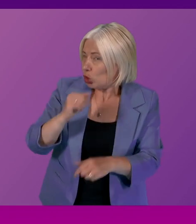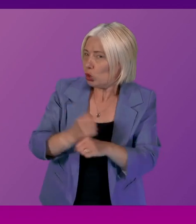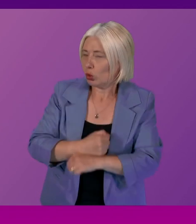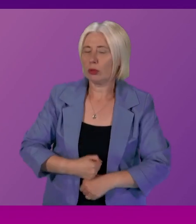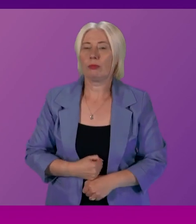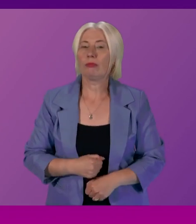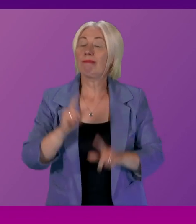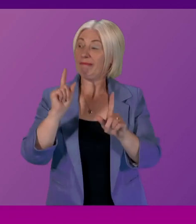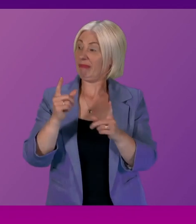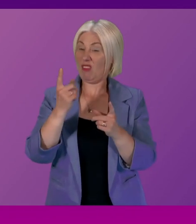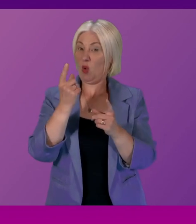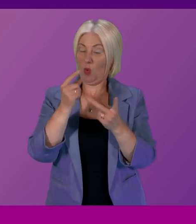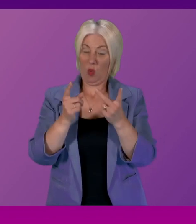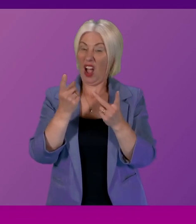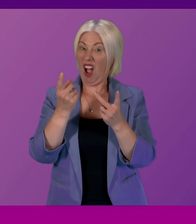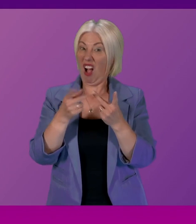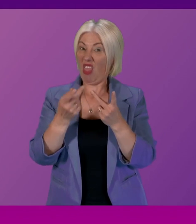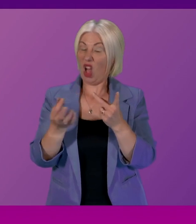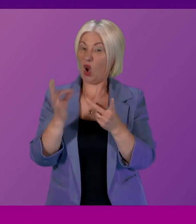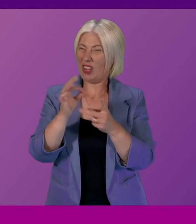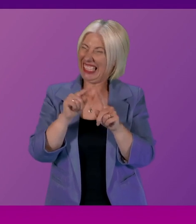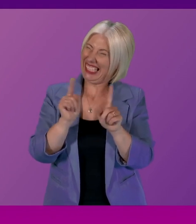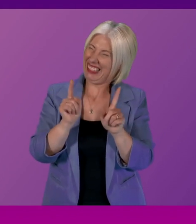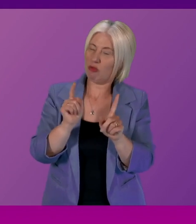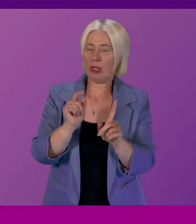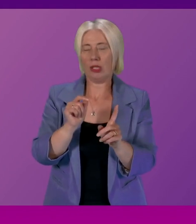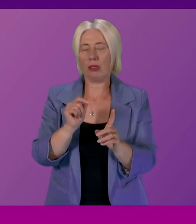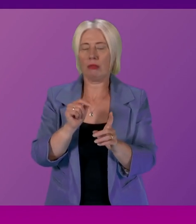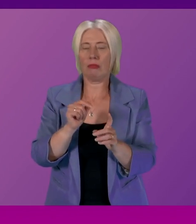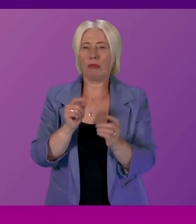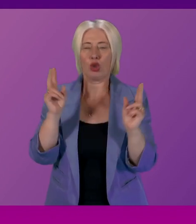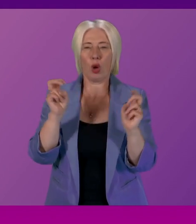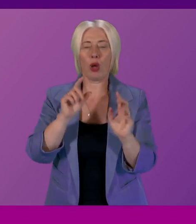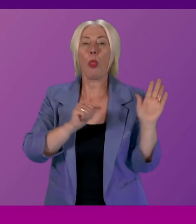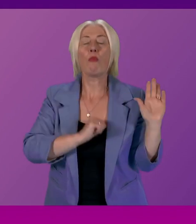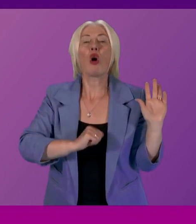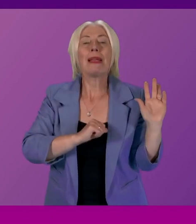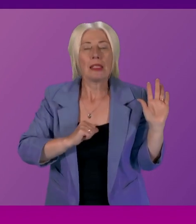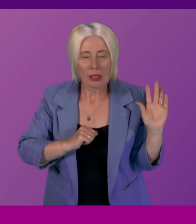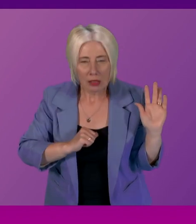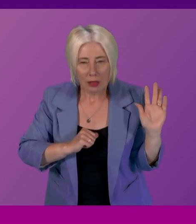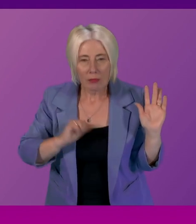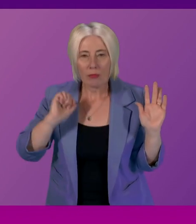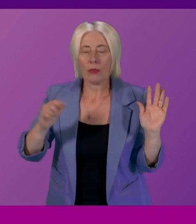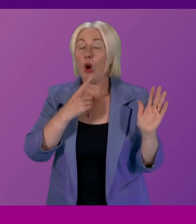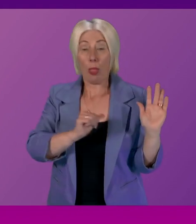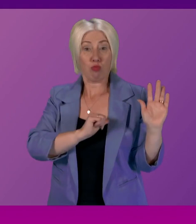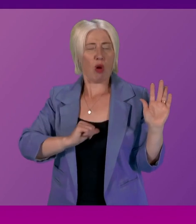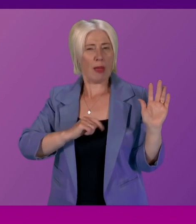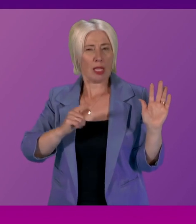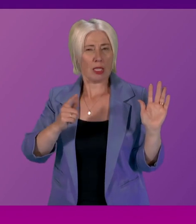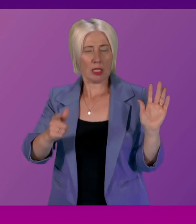I've got another question on a slightly different topic first minister it's on the promise so what will the cabinet on the promise